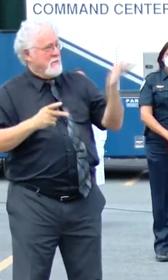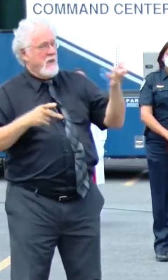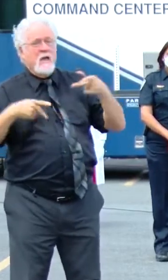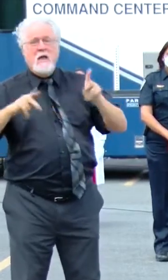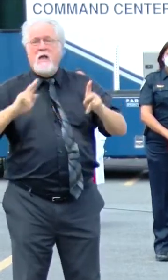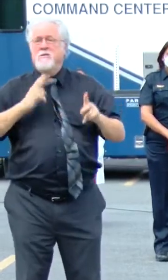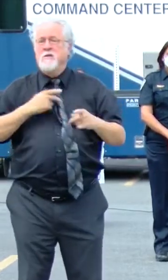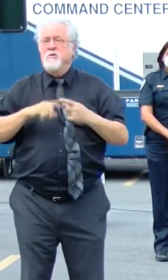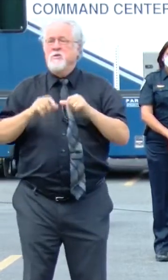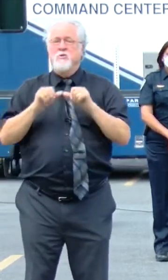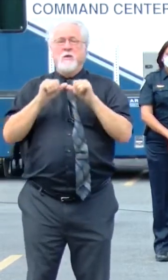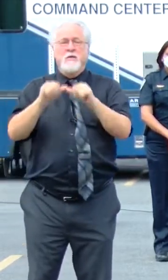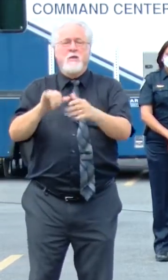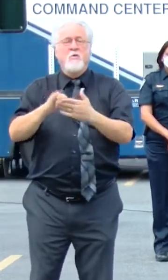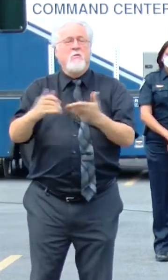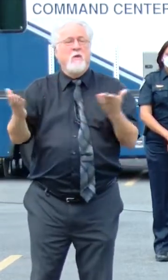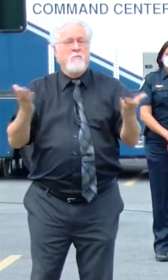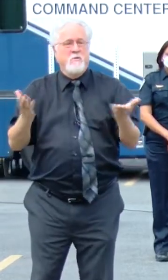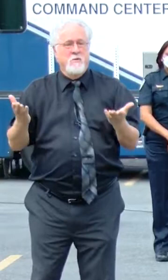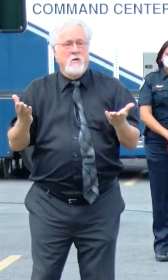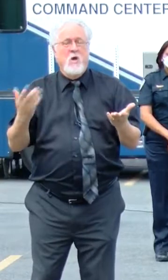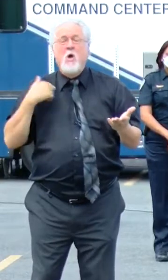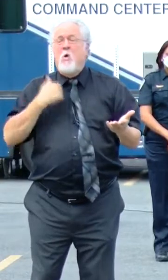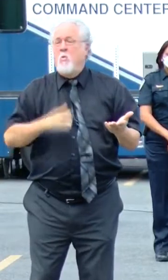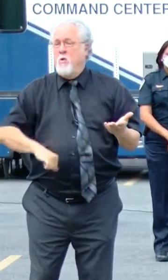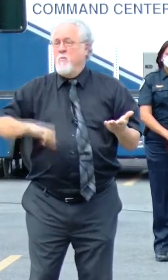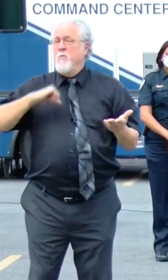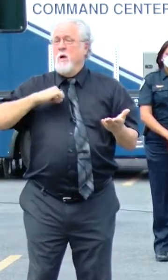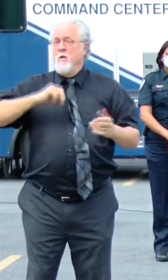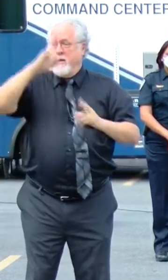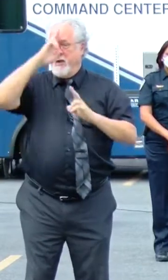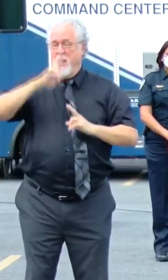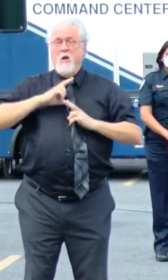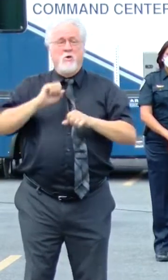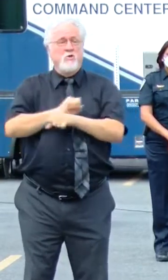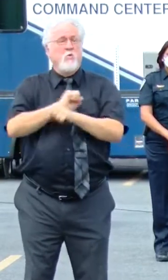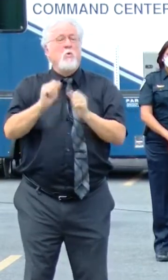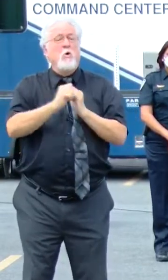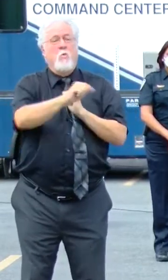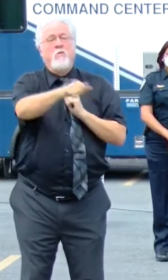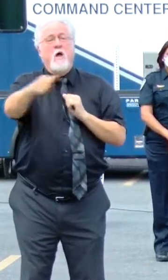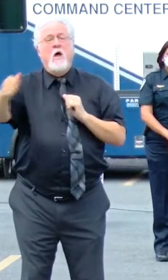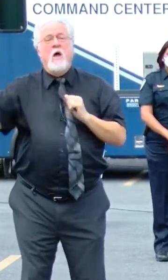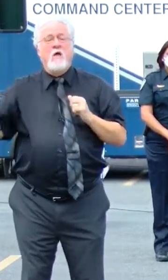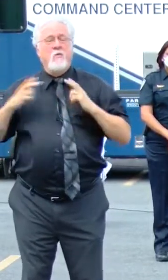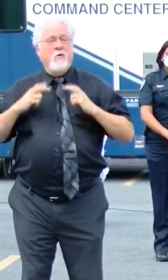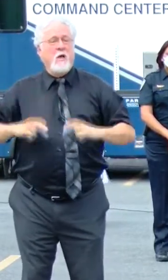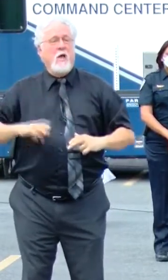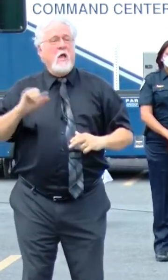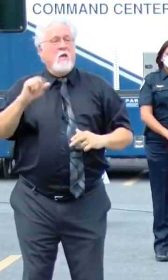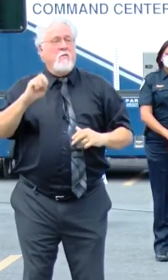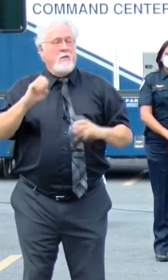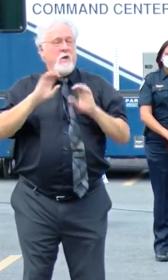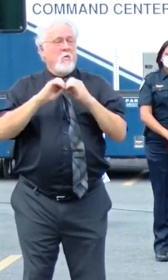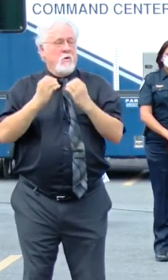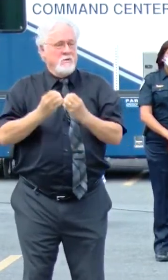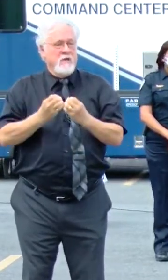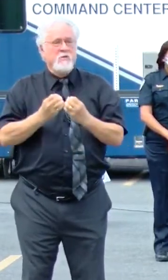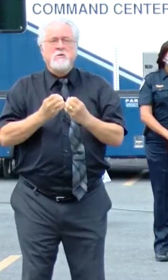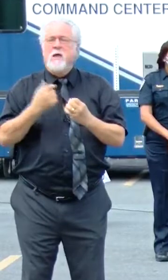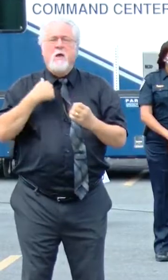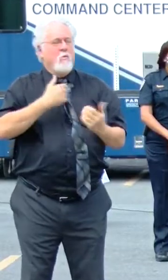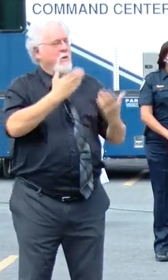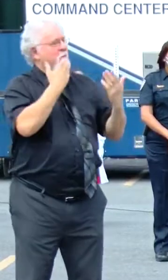to continue that ministry. We are proud and honored to work with other healthcare organizations to stand this up. And